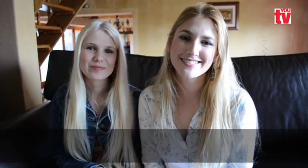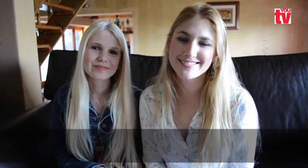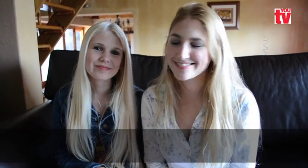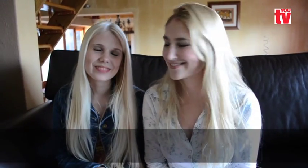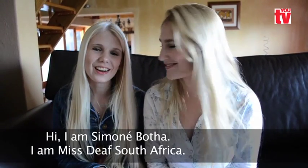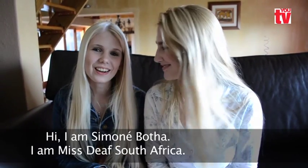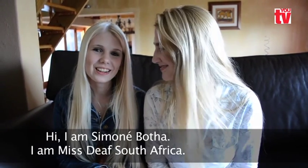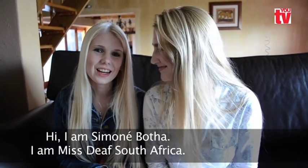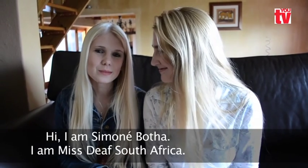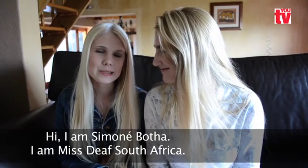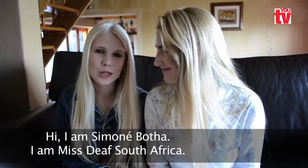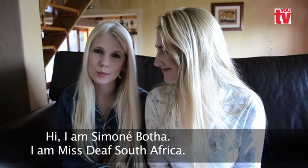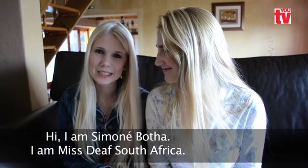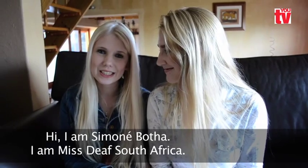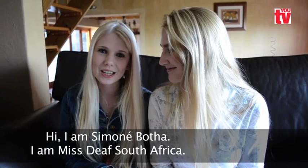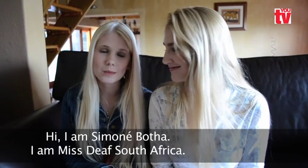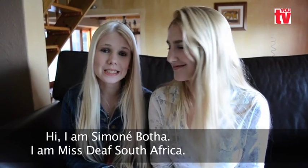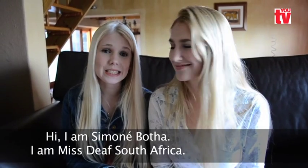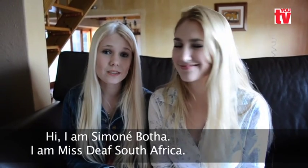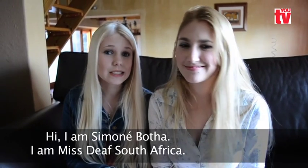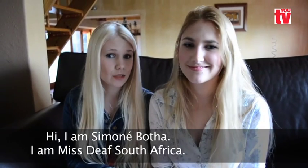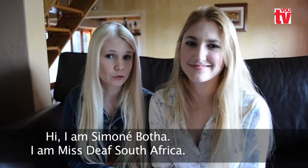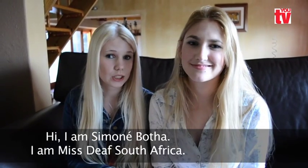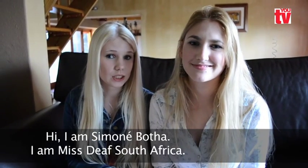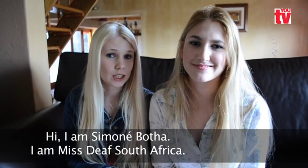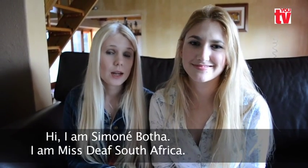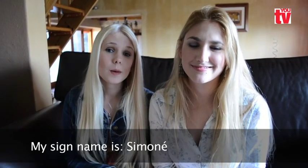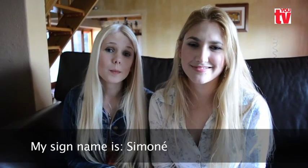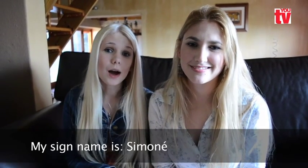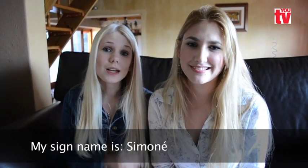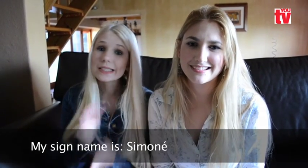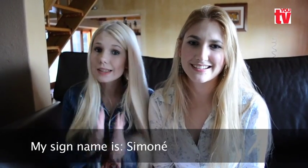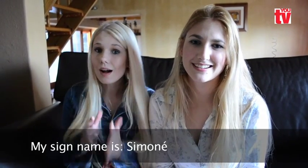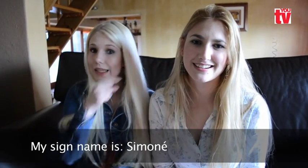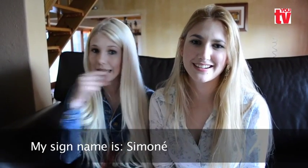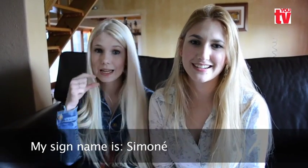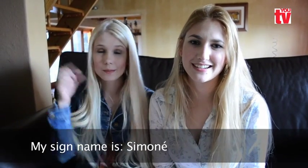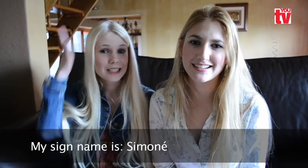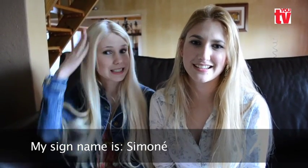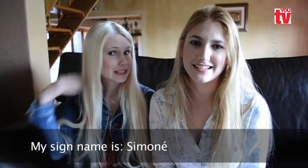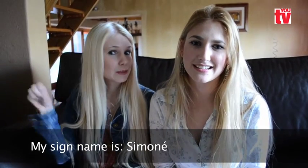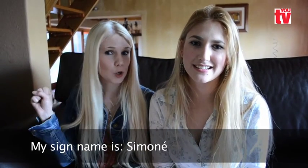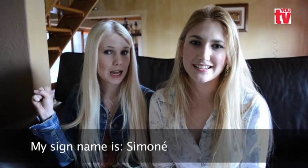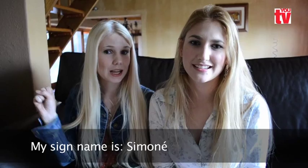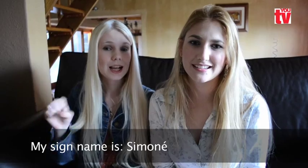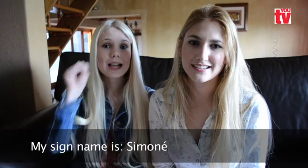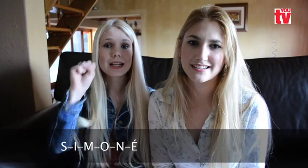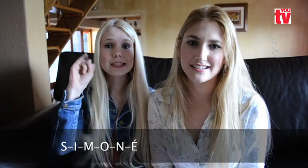Hi, I am Simone Burtta. I am a deaf South Africa. My sign name is Simone. S